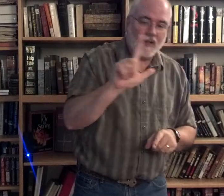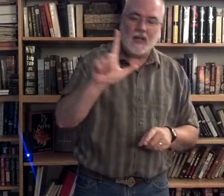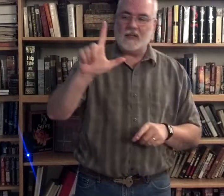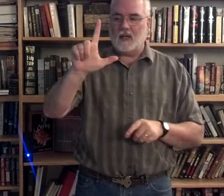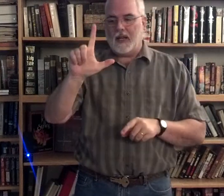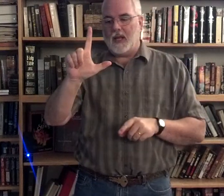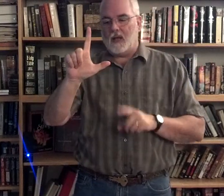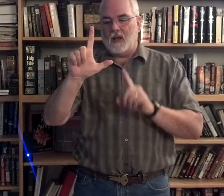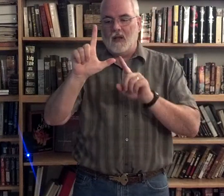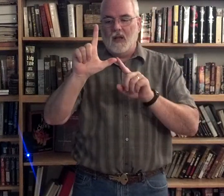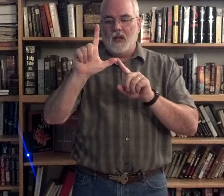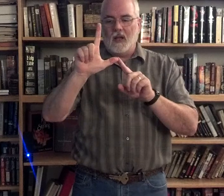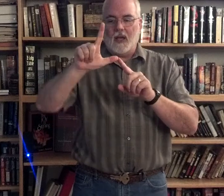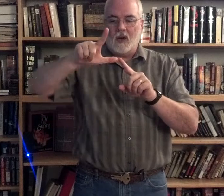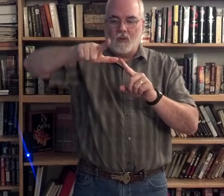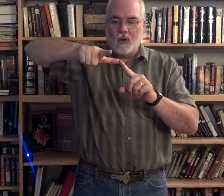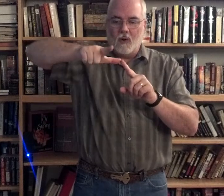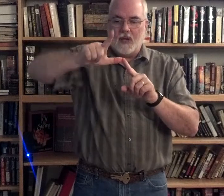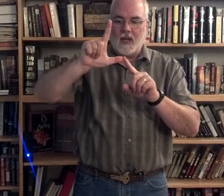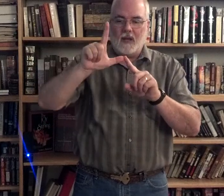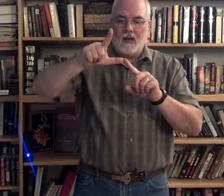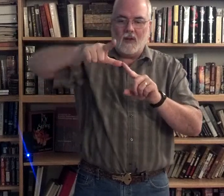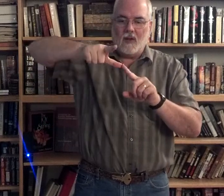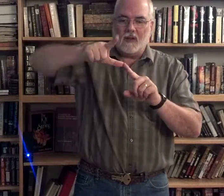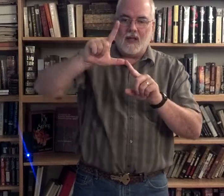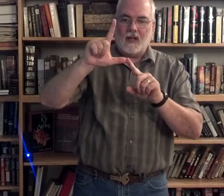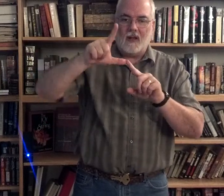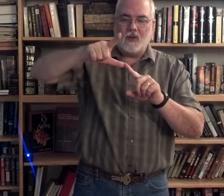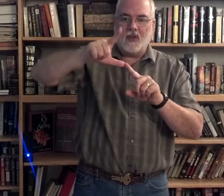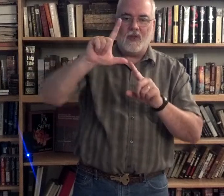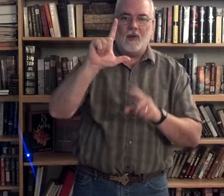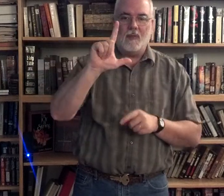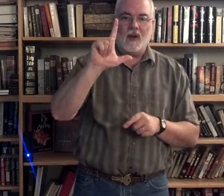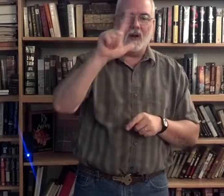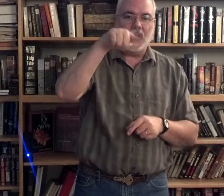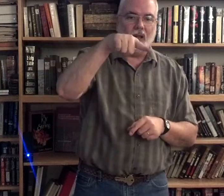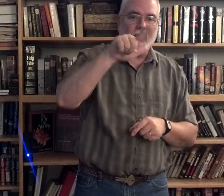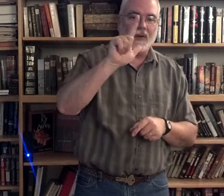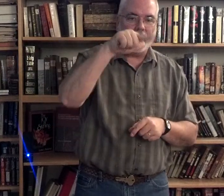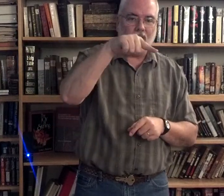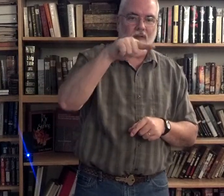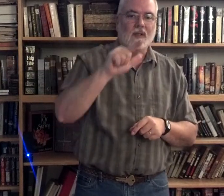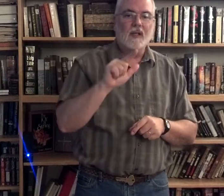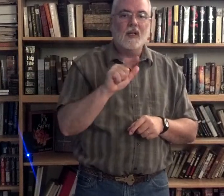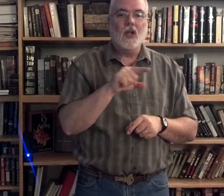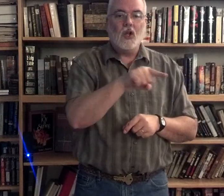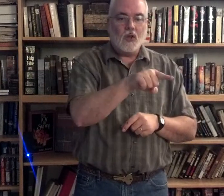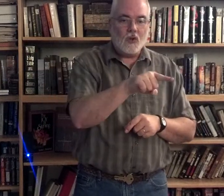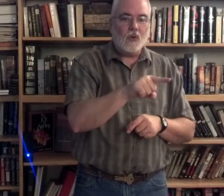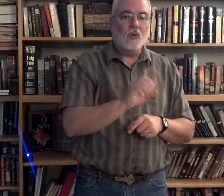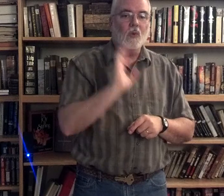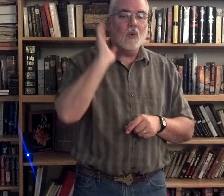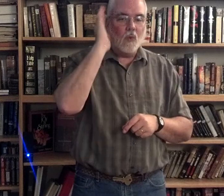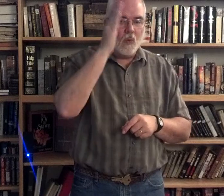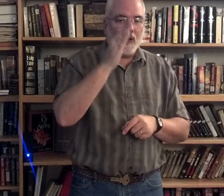that's an L, kind of rotating on the, on the thumb there. Later. You will